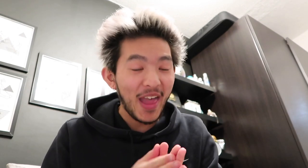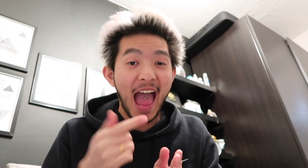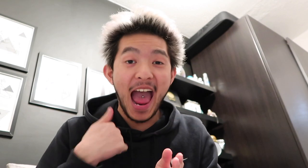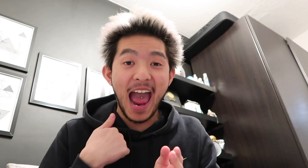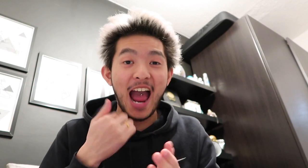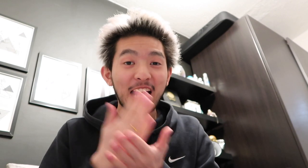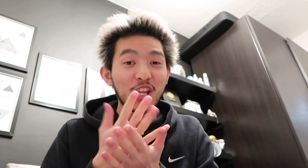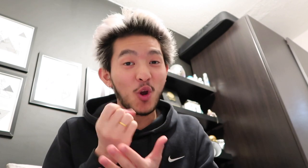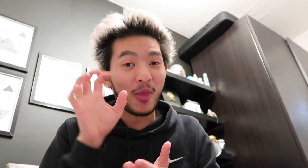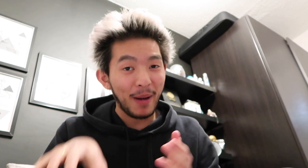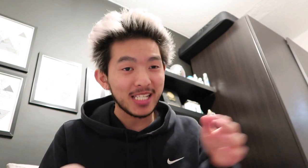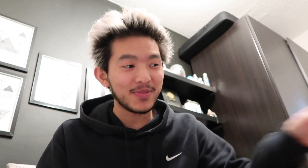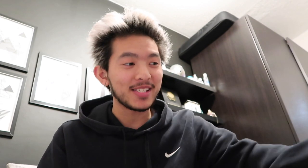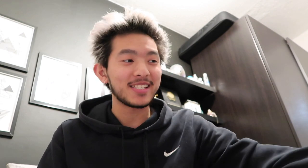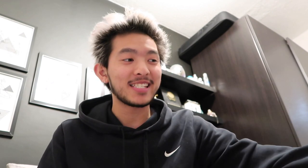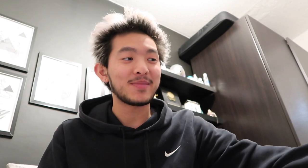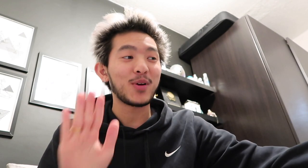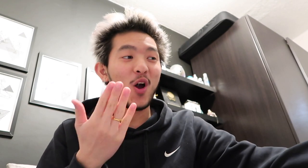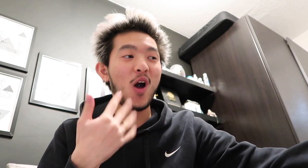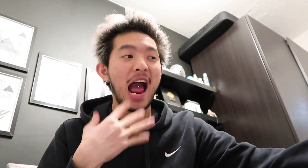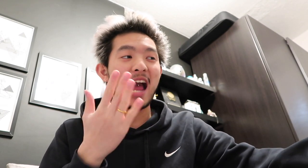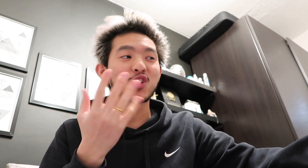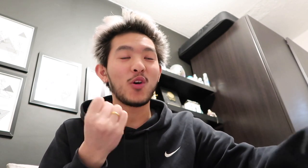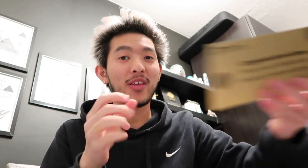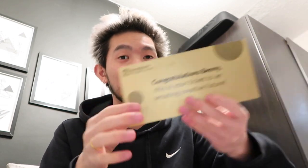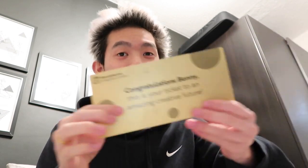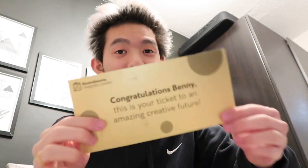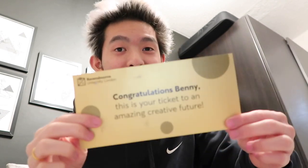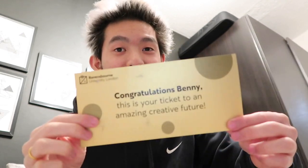I had to go to the place because I had to go to this.